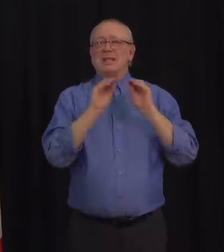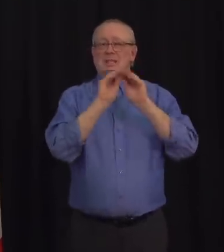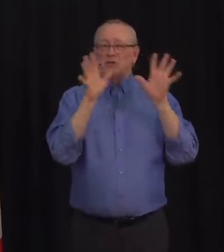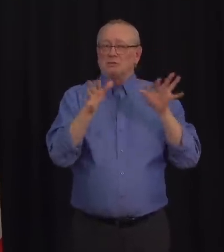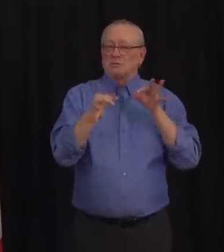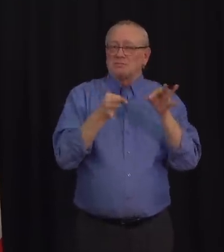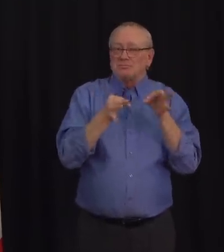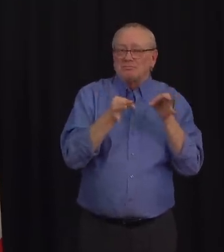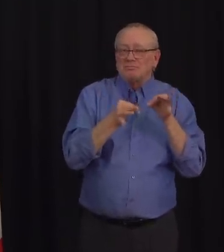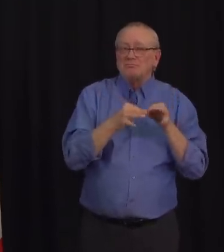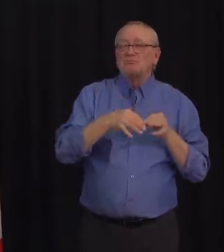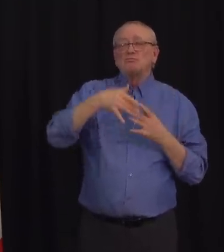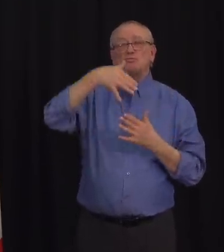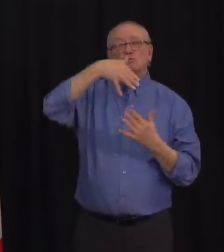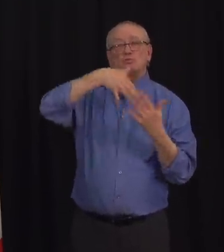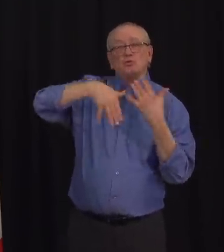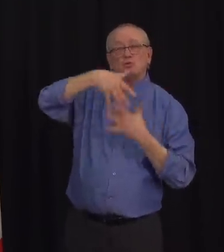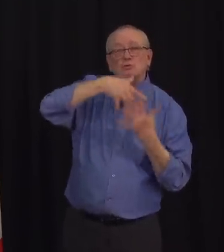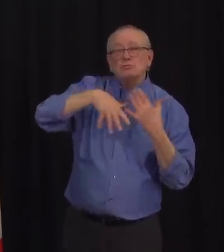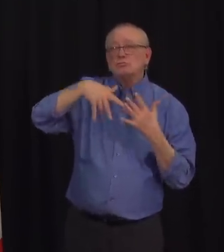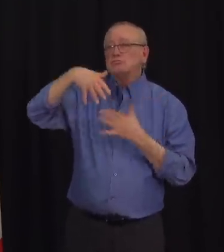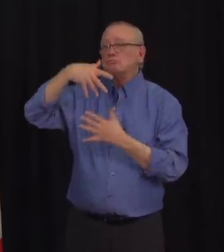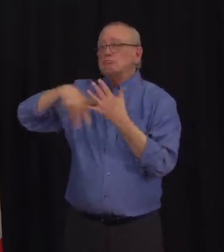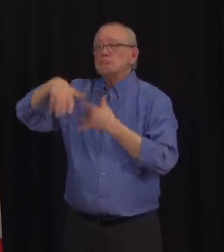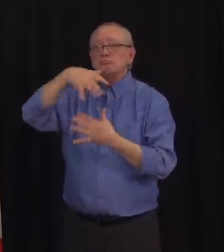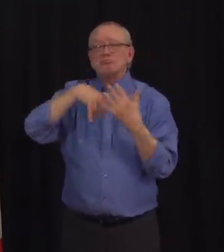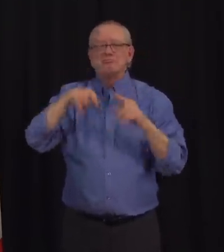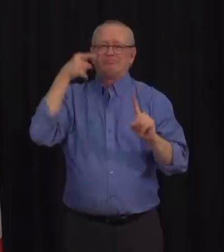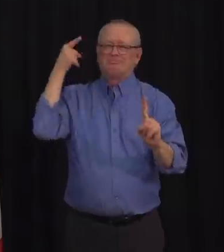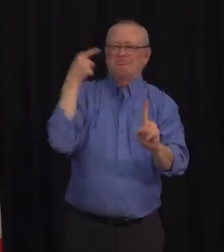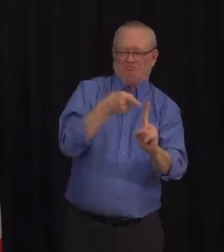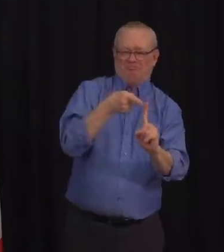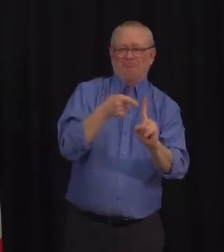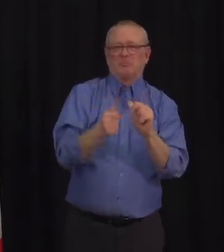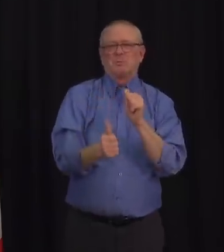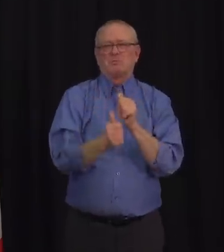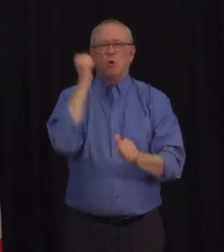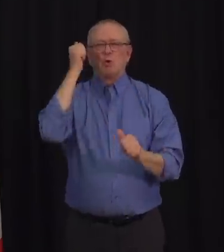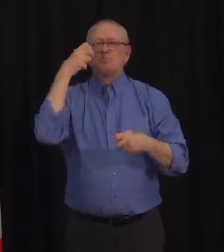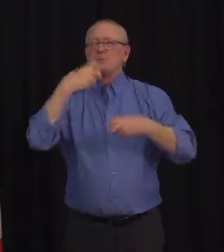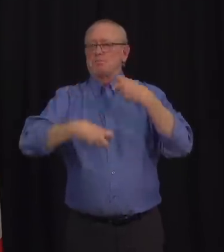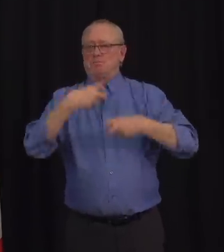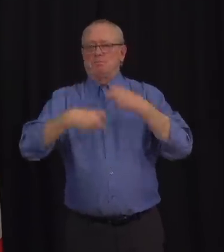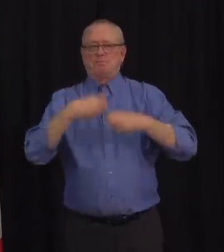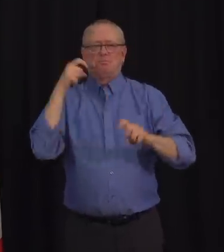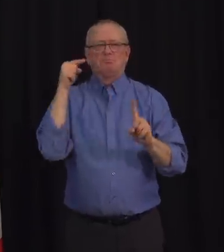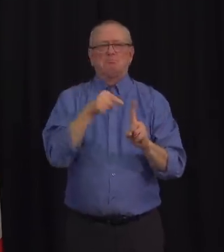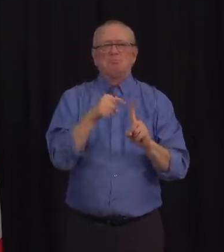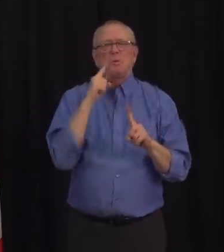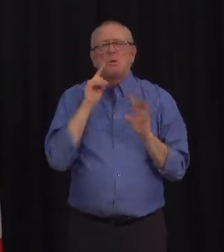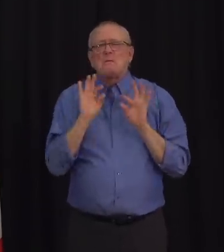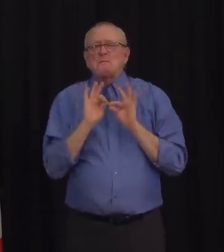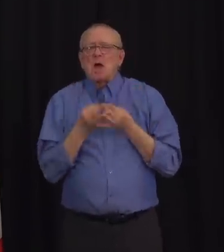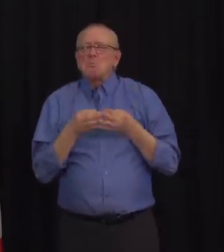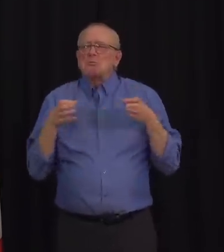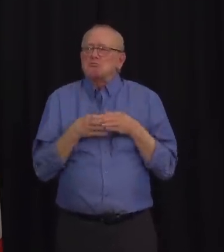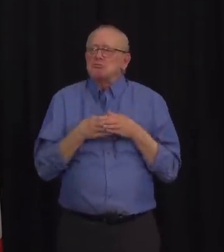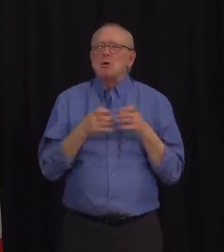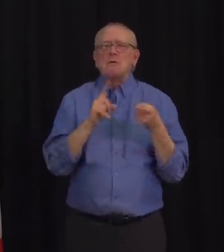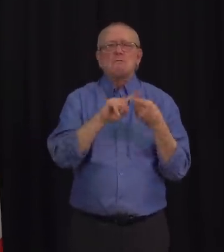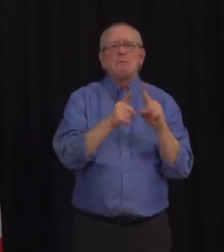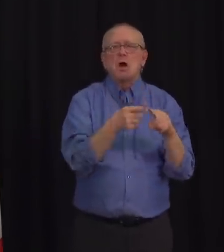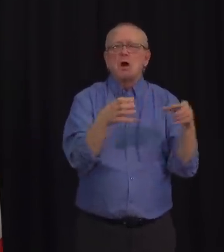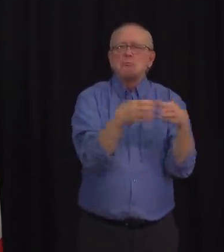are the biggest problem. Many people may think that a family dinner or get together with friends is no big deal. It's just normal